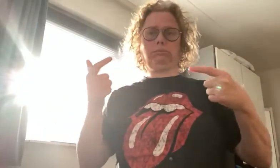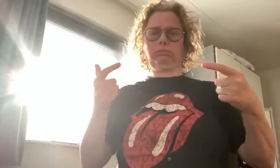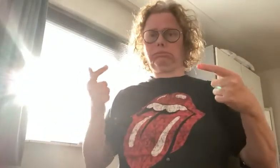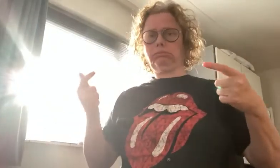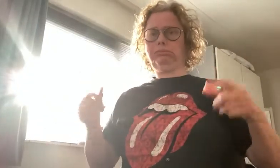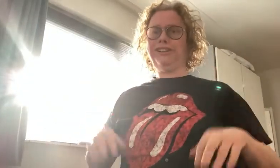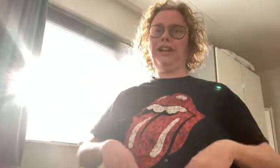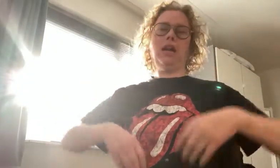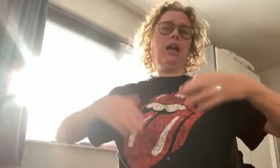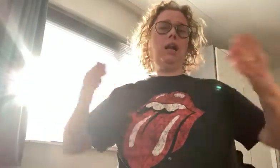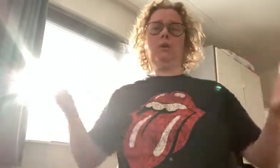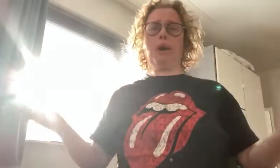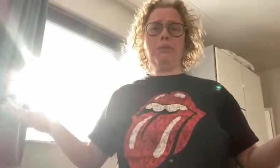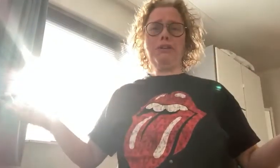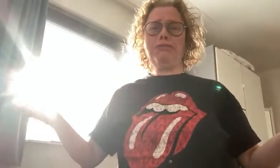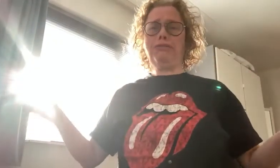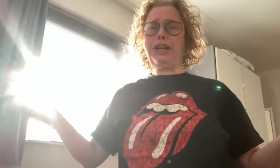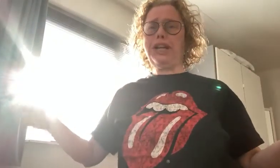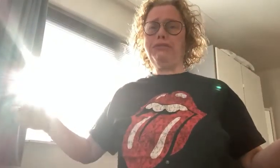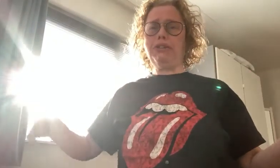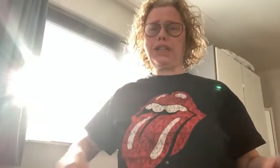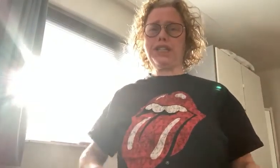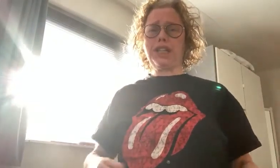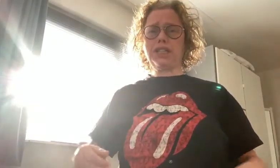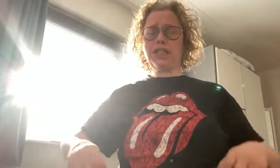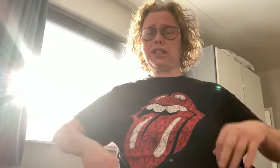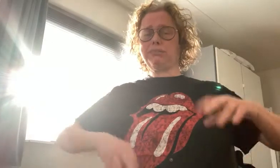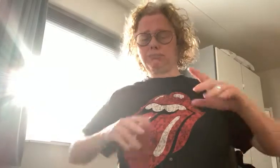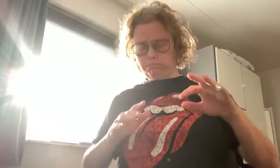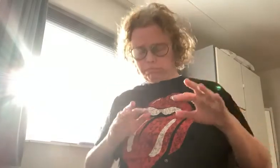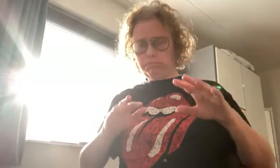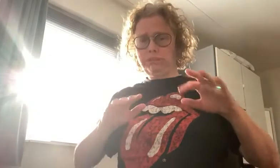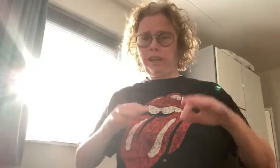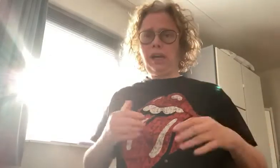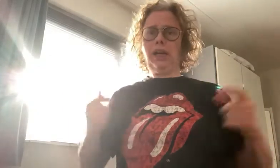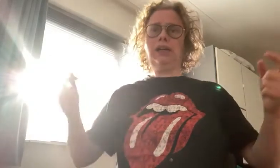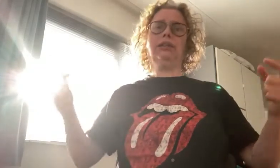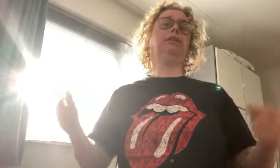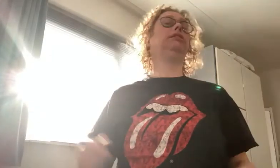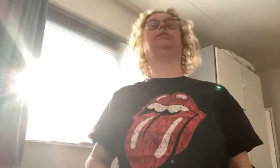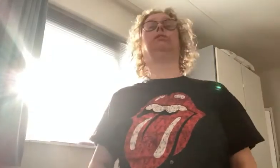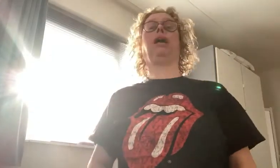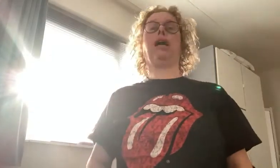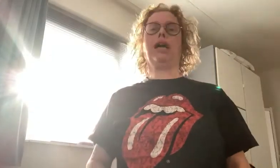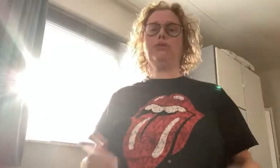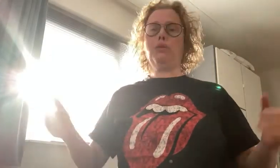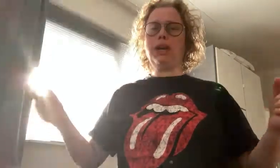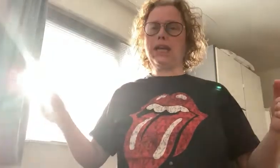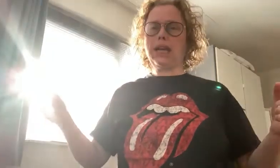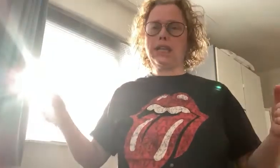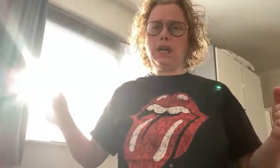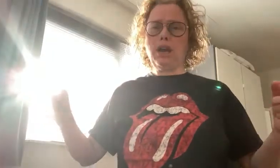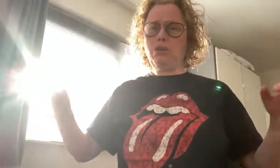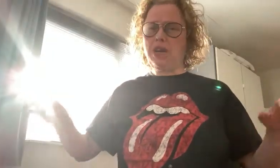You want to be free for instance, and you want to get loaded.